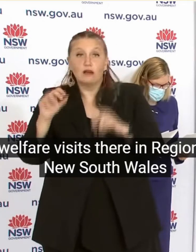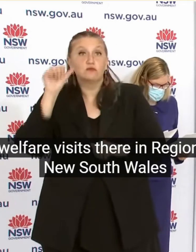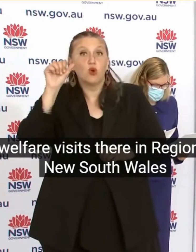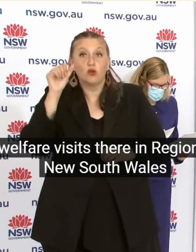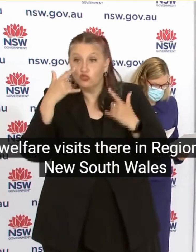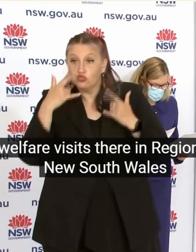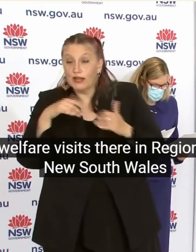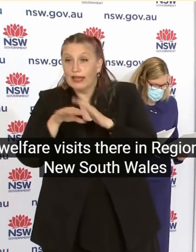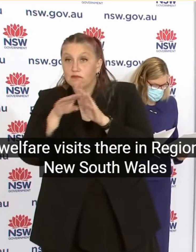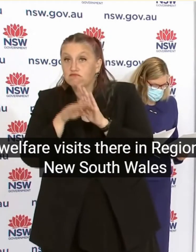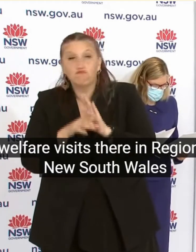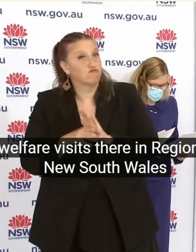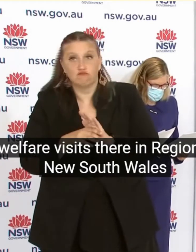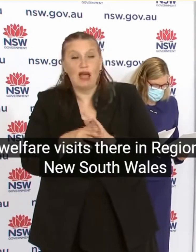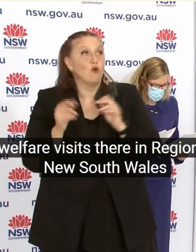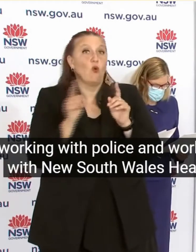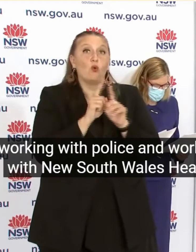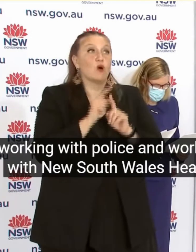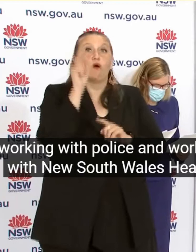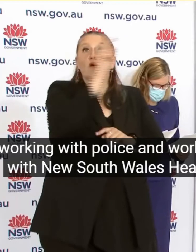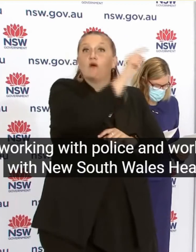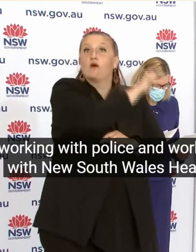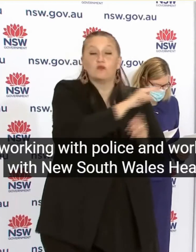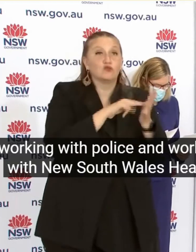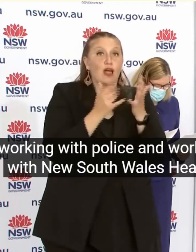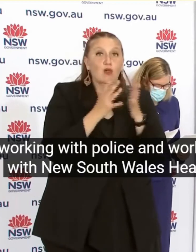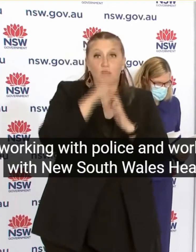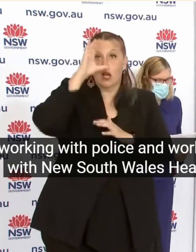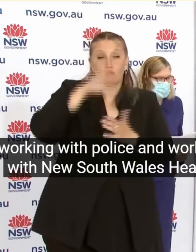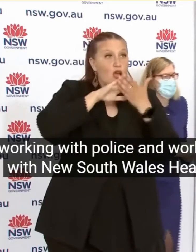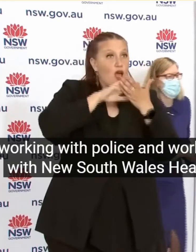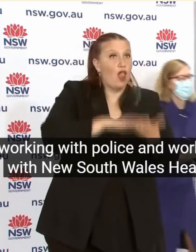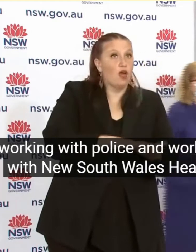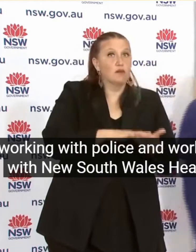with police And working with New South Wales Health Thank you